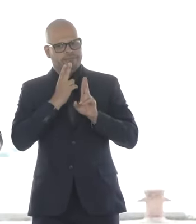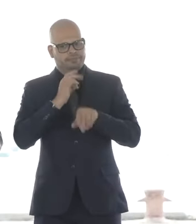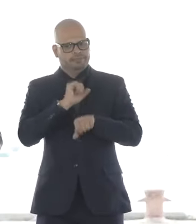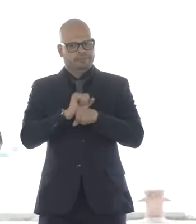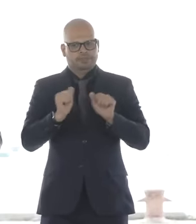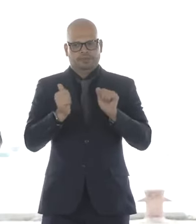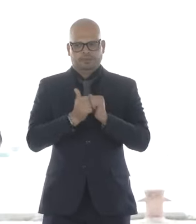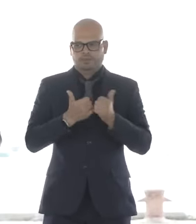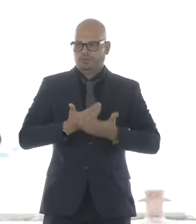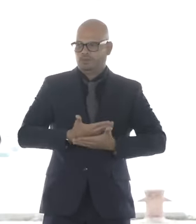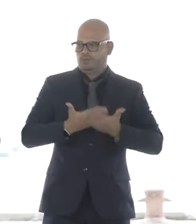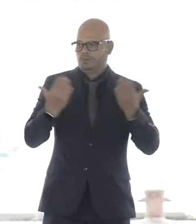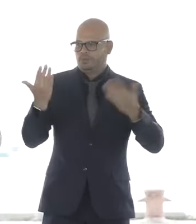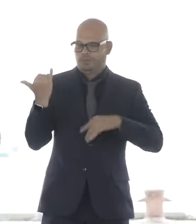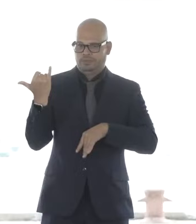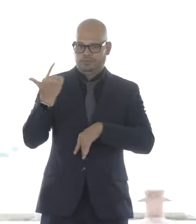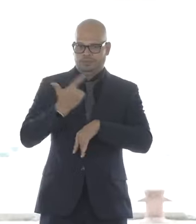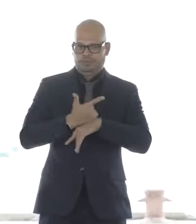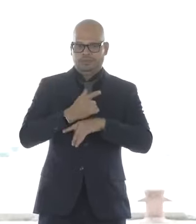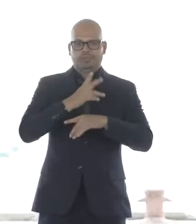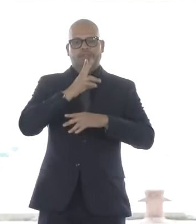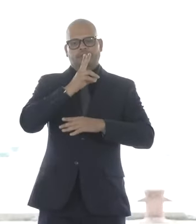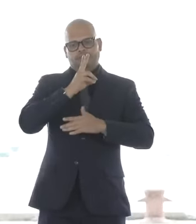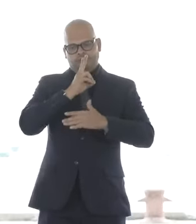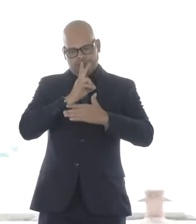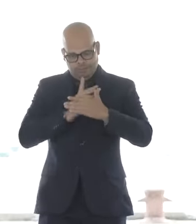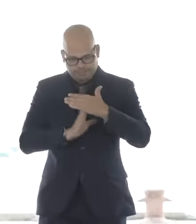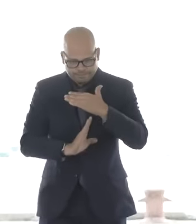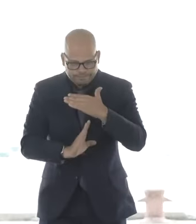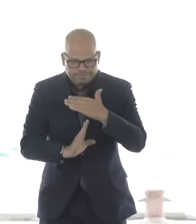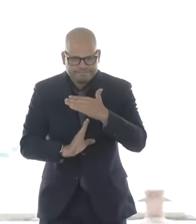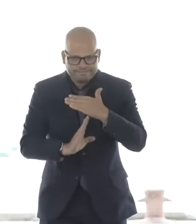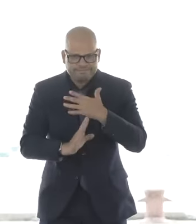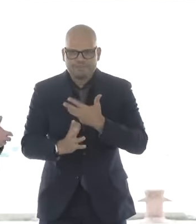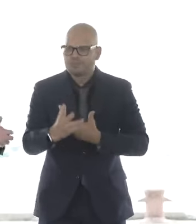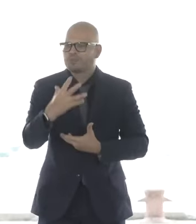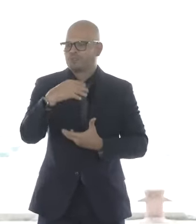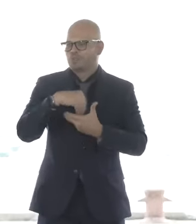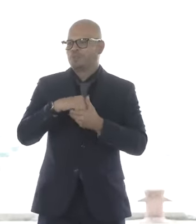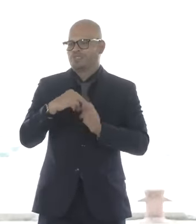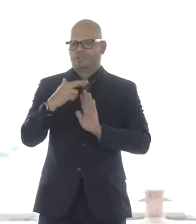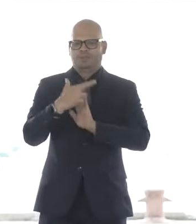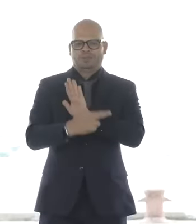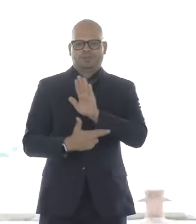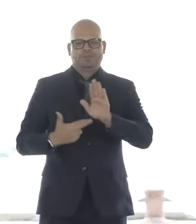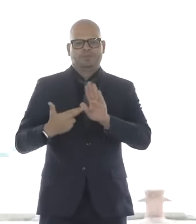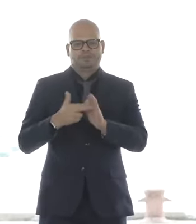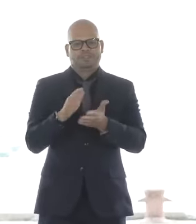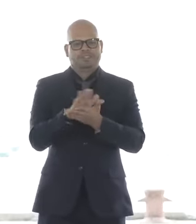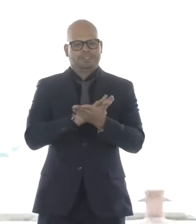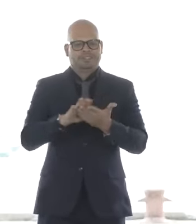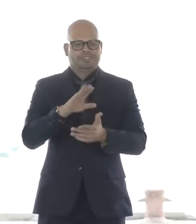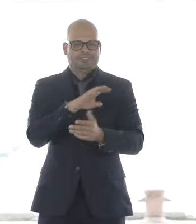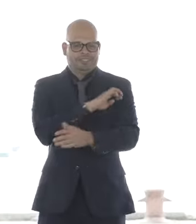a role in helping Massachusetts reach its clean energy goals. With that, let's transition to turn to dirt.